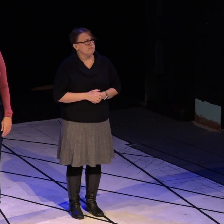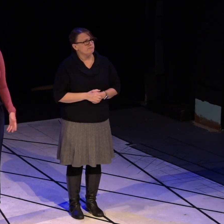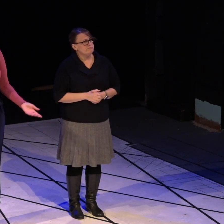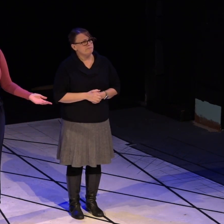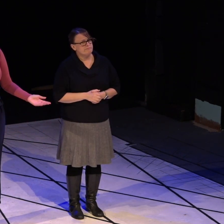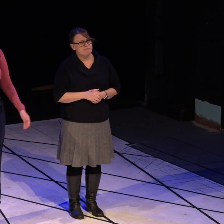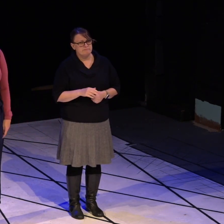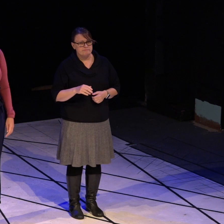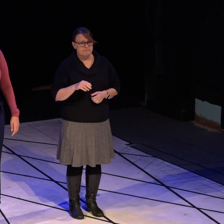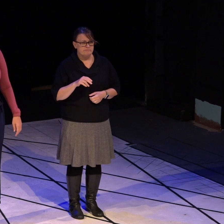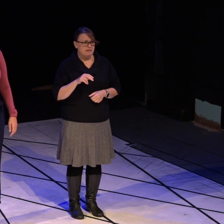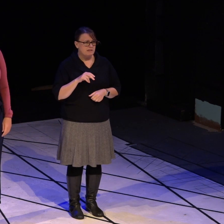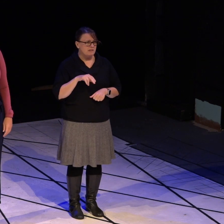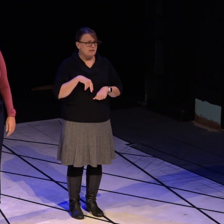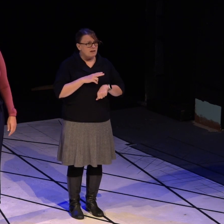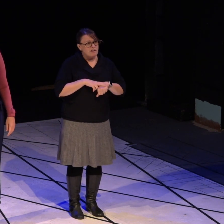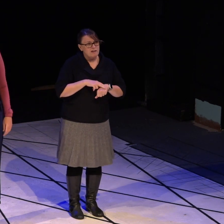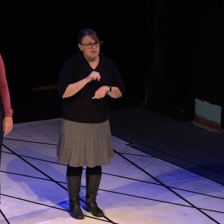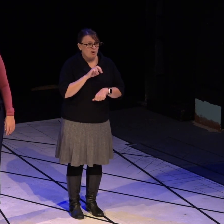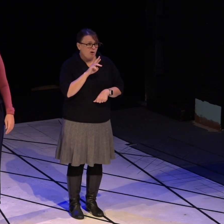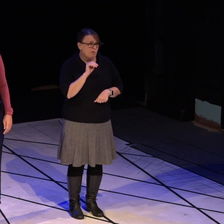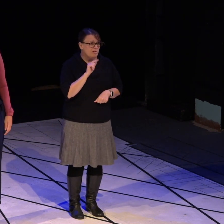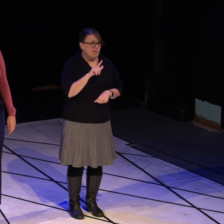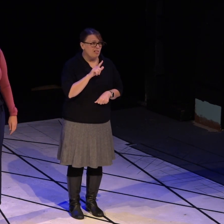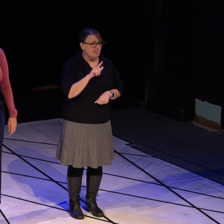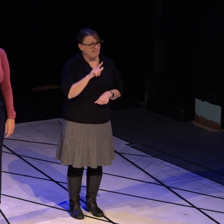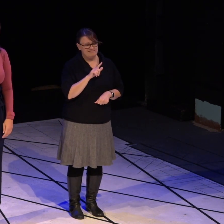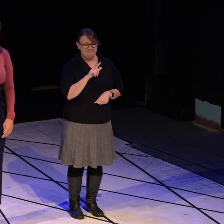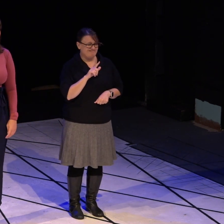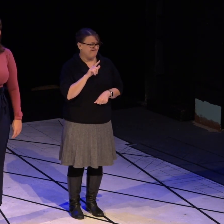You're normal. It's not normal anymore.